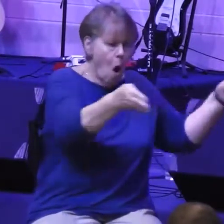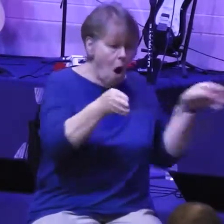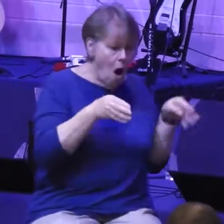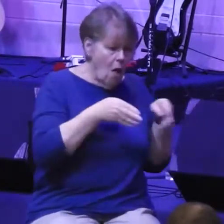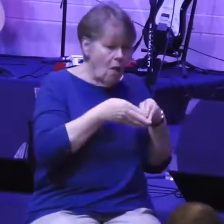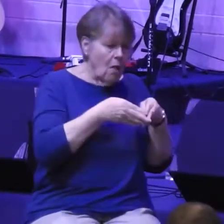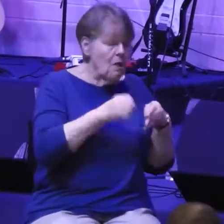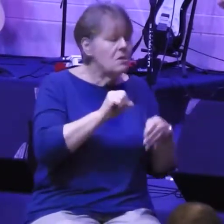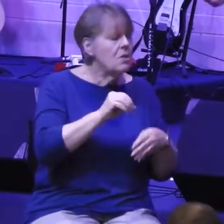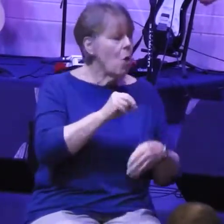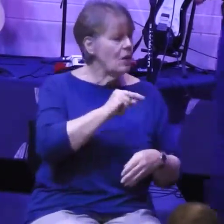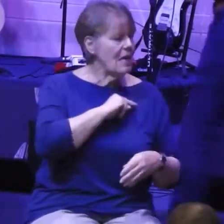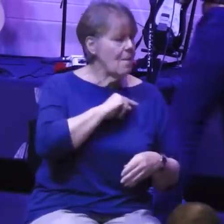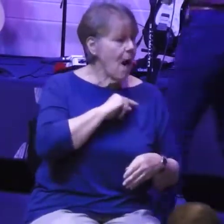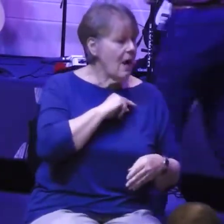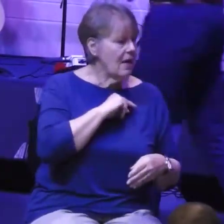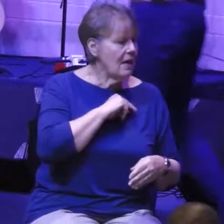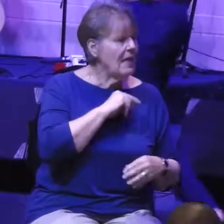walls.